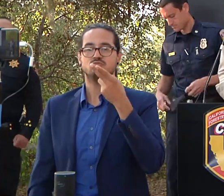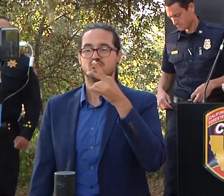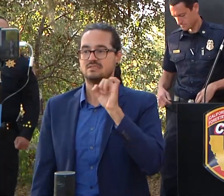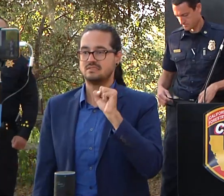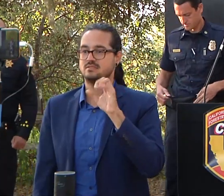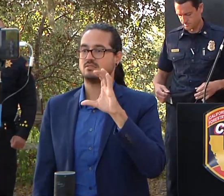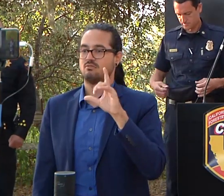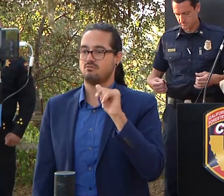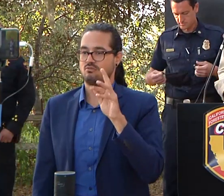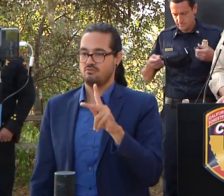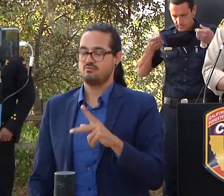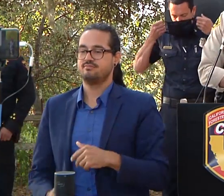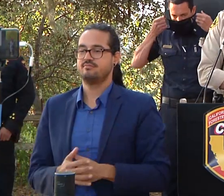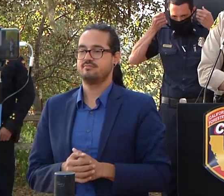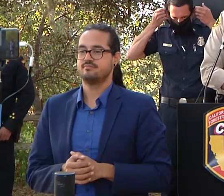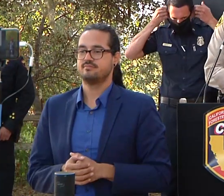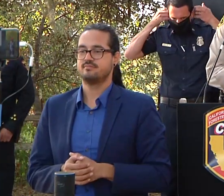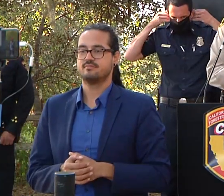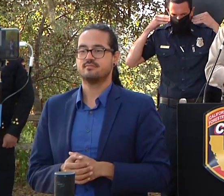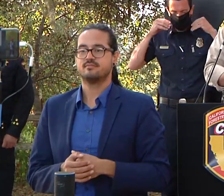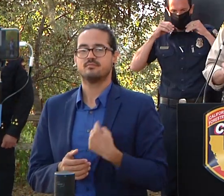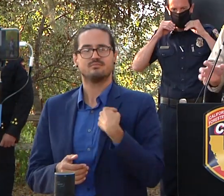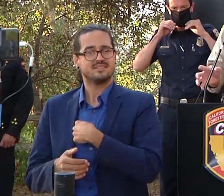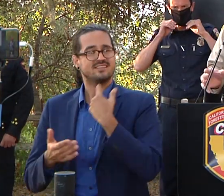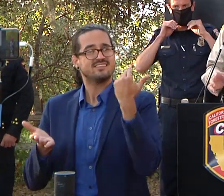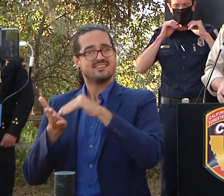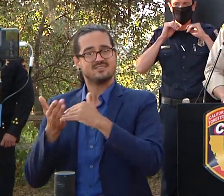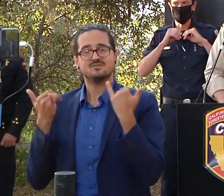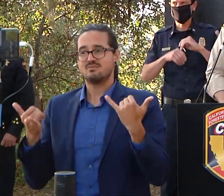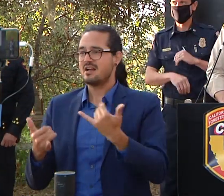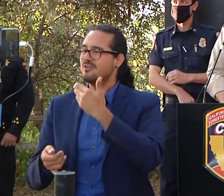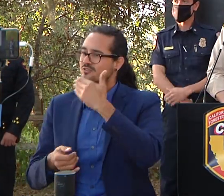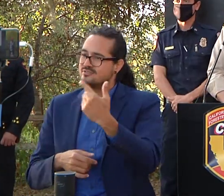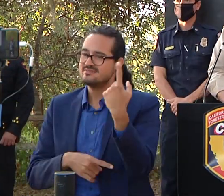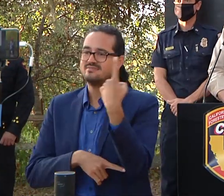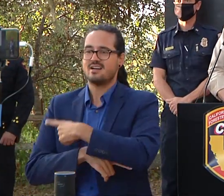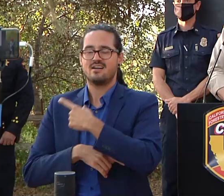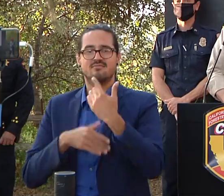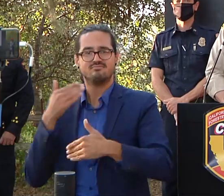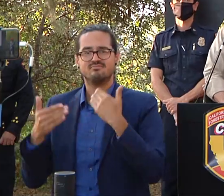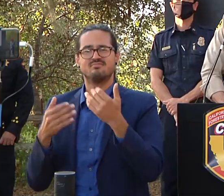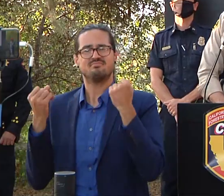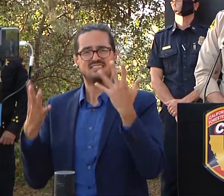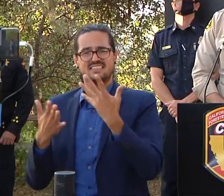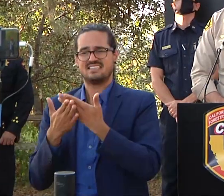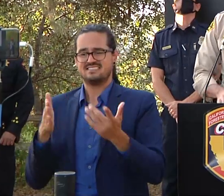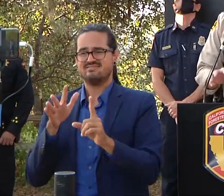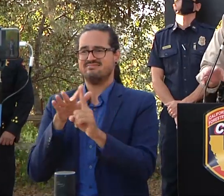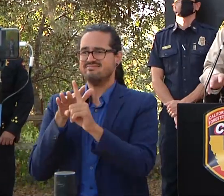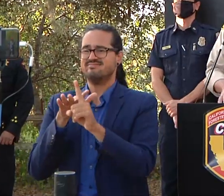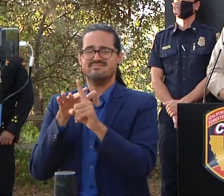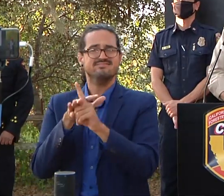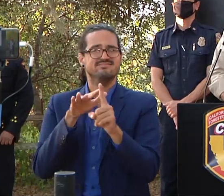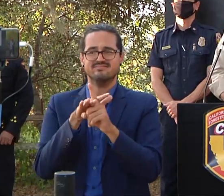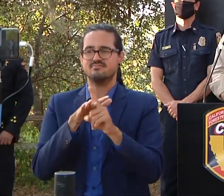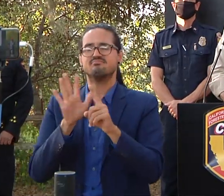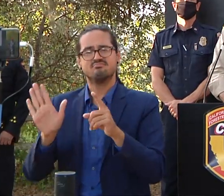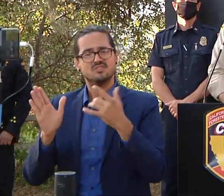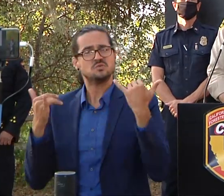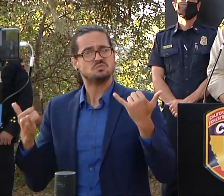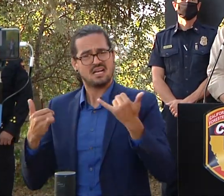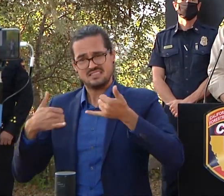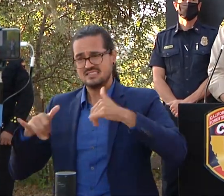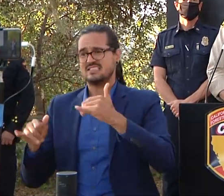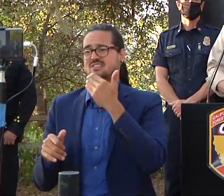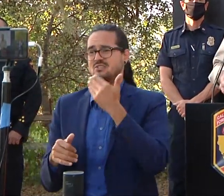uh we had a good day today and uh you know despite a lot of things that that have gone on uh today was a good day especially for the folks that lived in the scotts